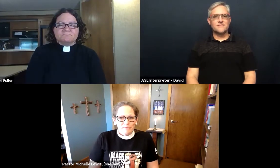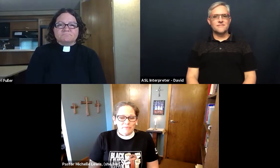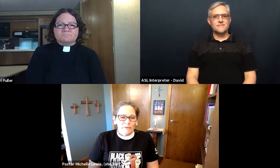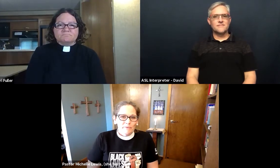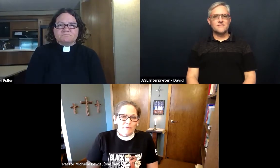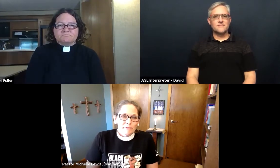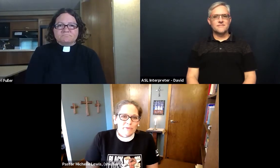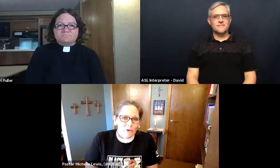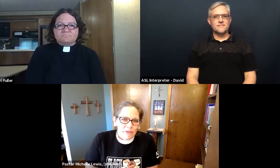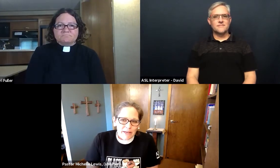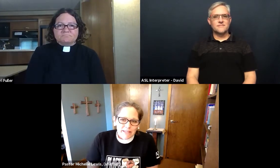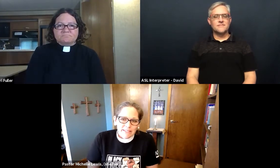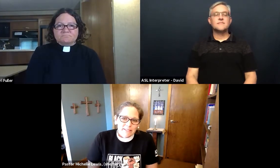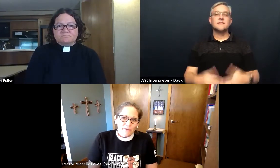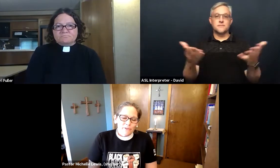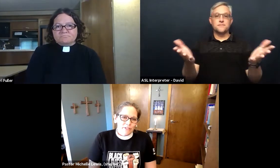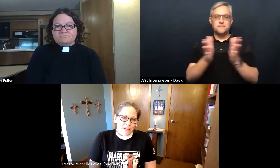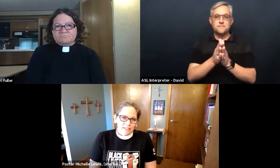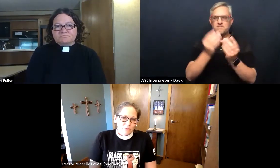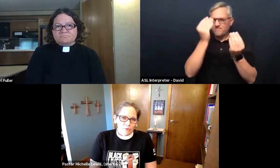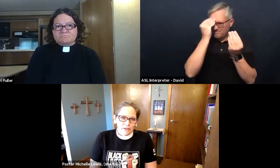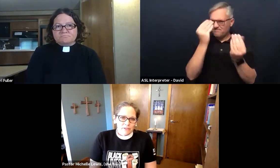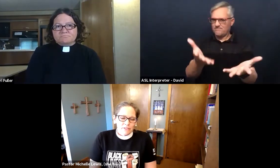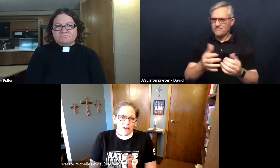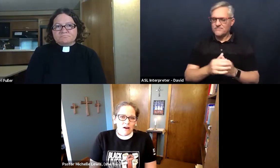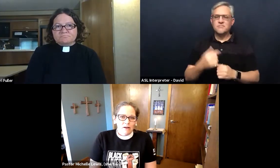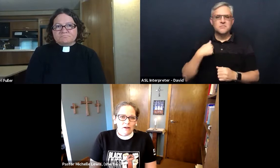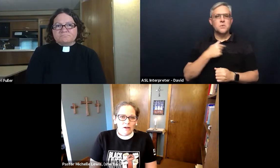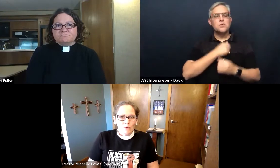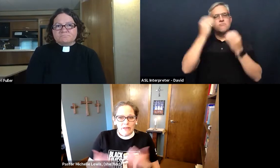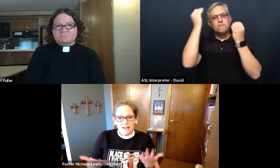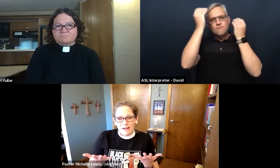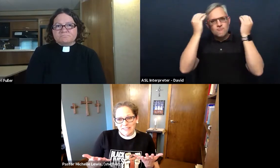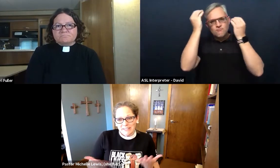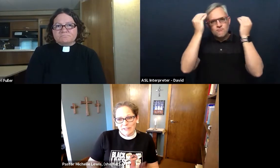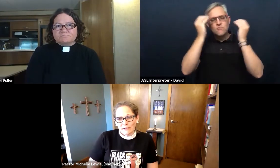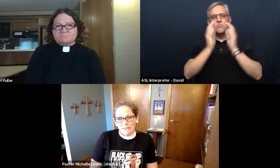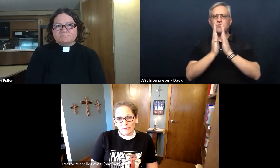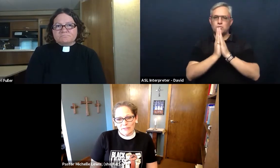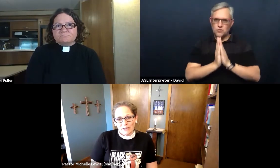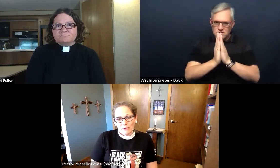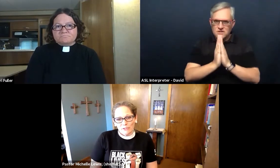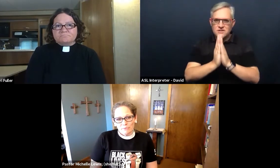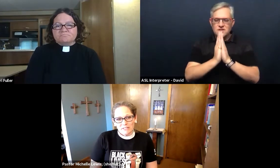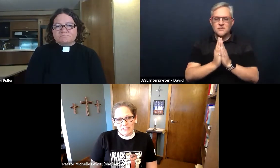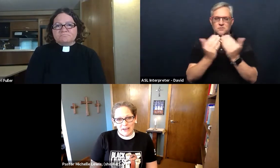So know that those thoughts and prayers are with us here as we're leading worship today